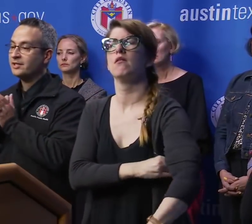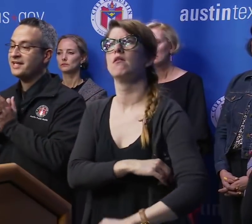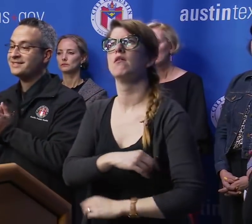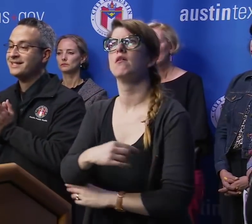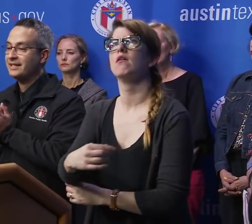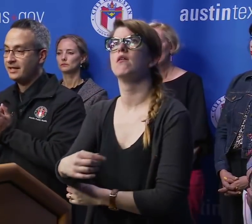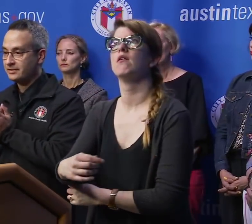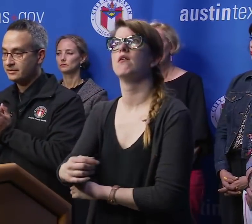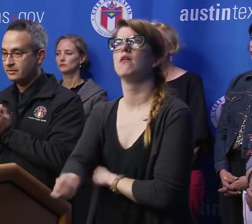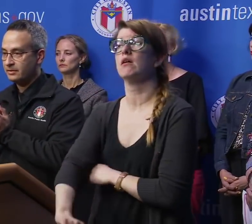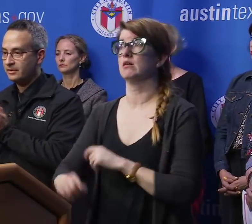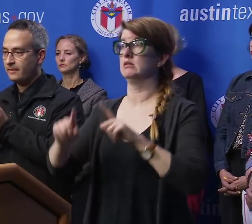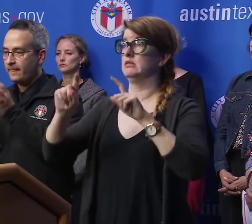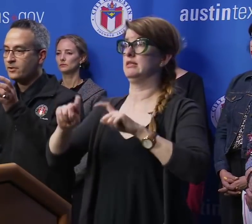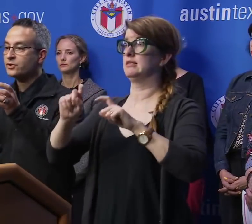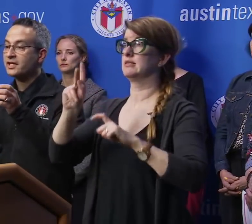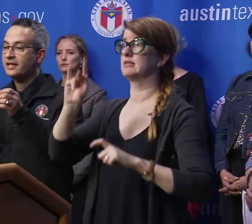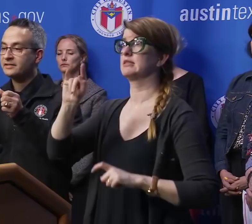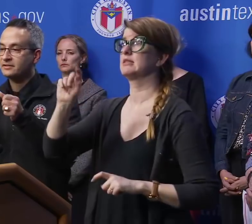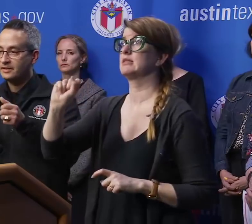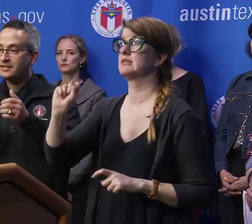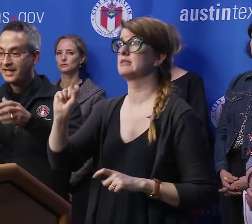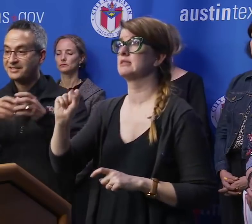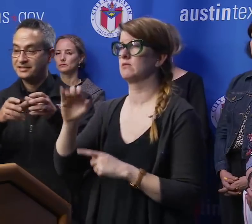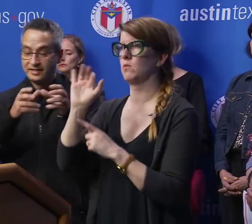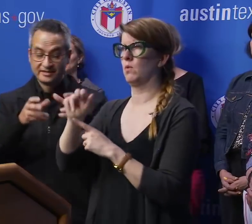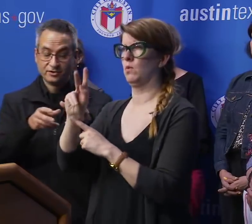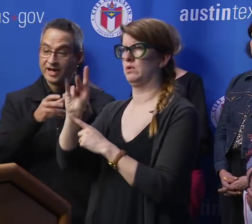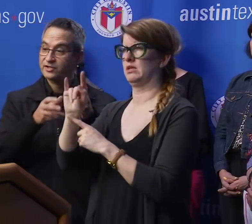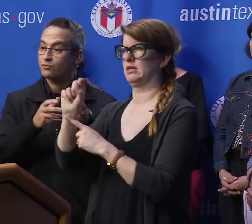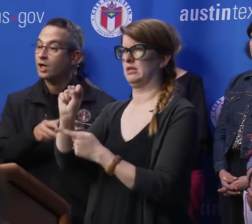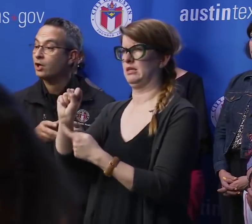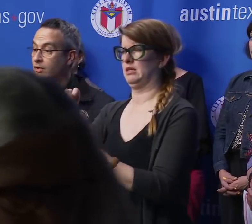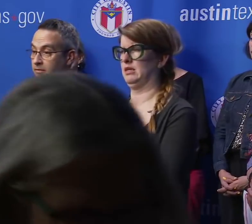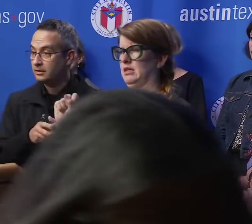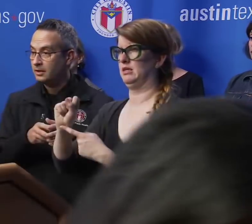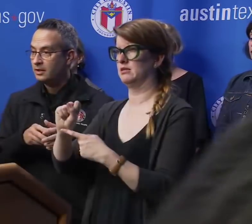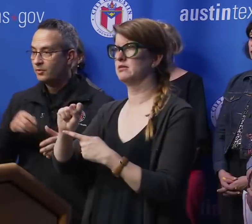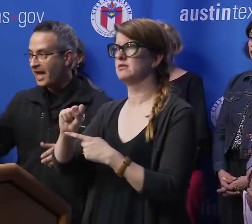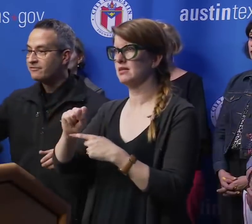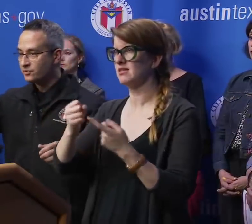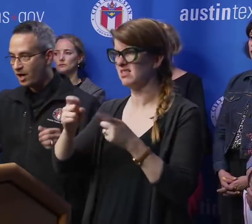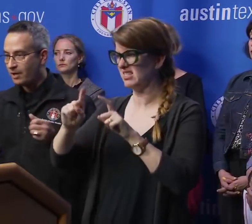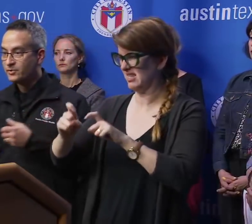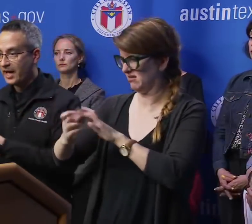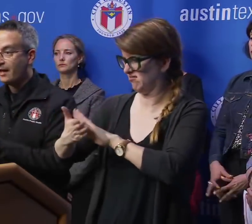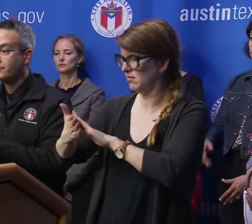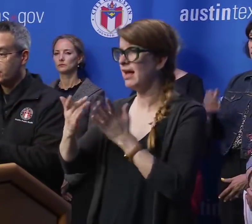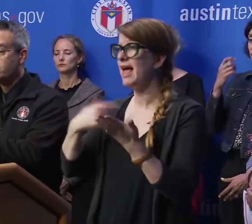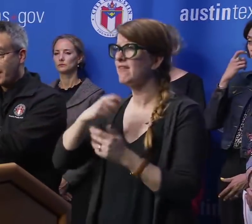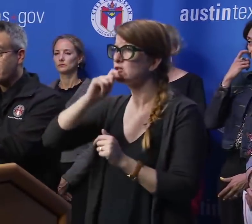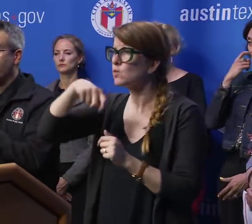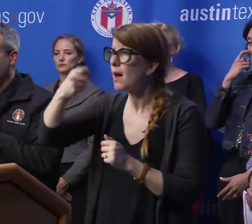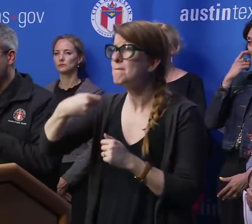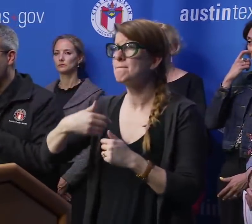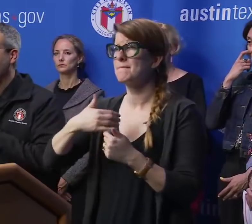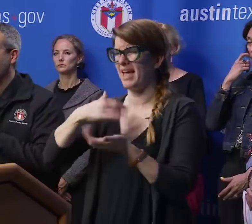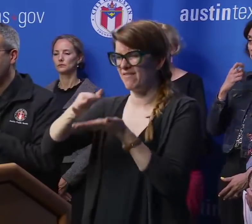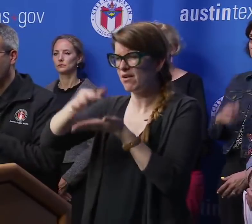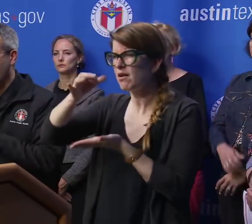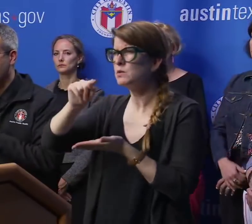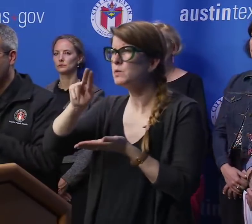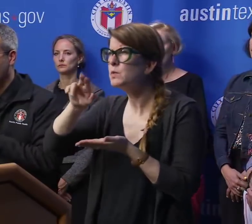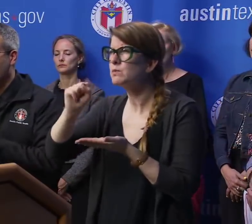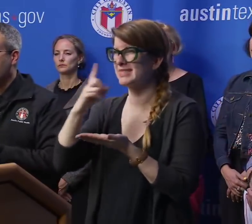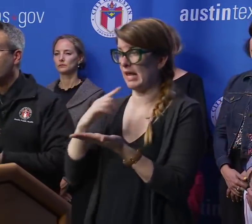When we talk about testing kits, those are the kits that the tests are actually run on. We have swabs, we have tubes, we have the ability to